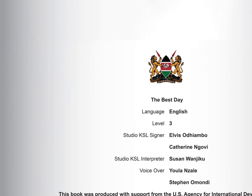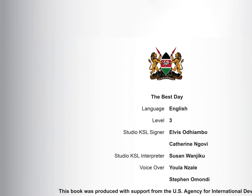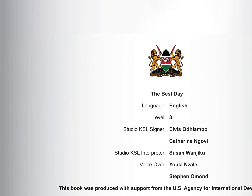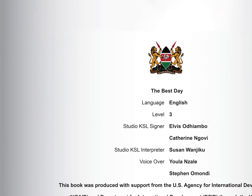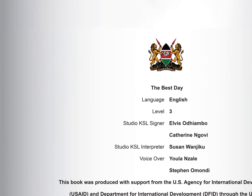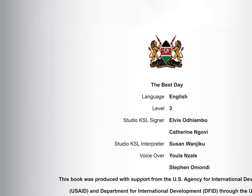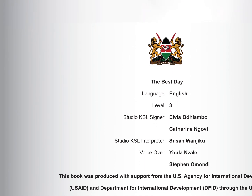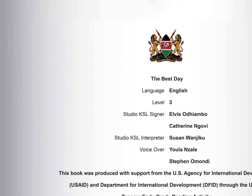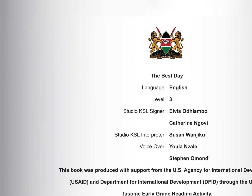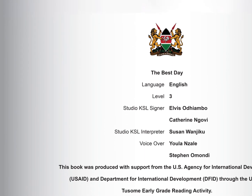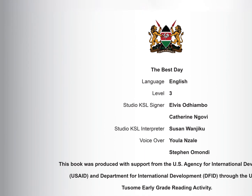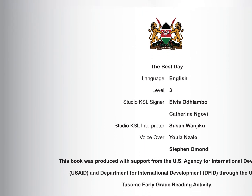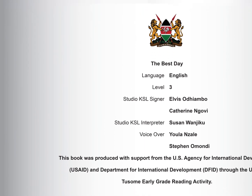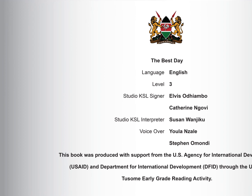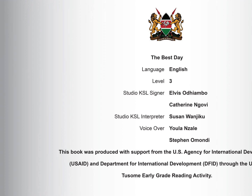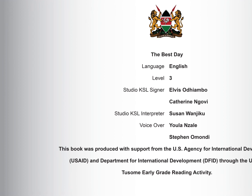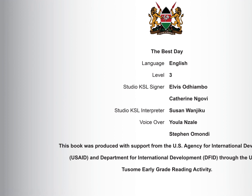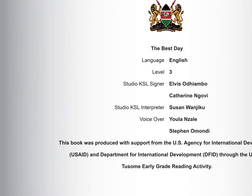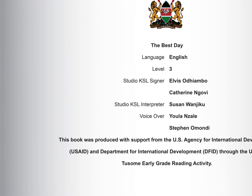See you next time.